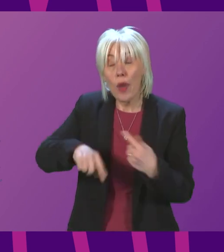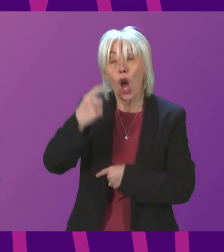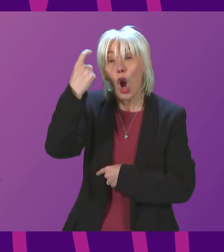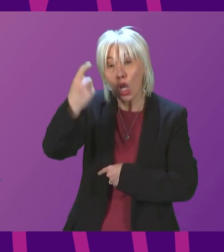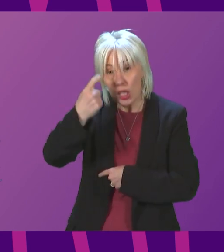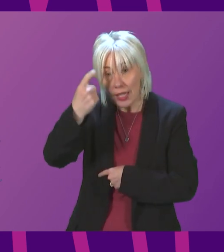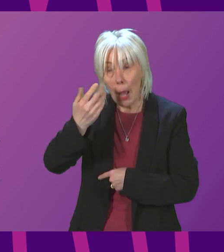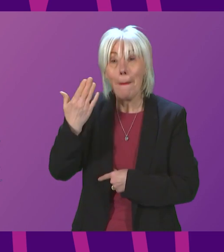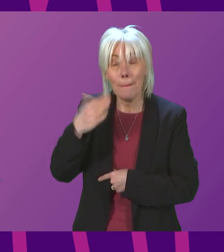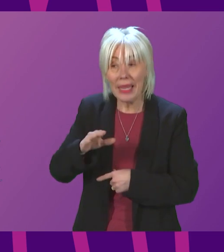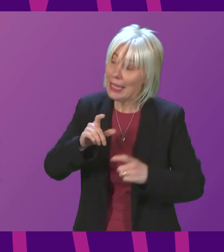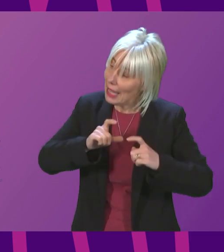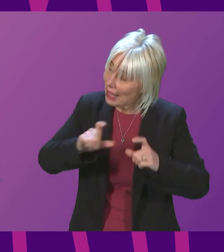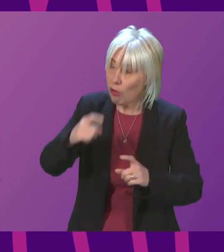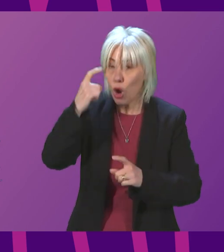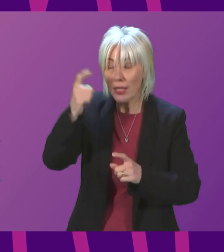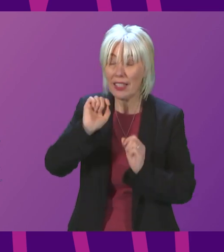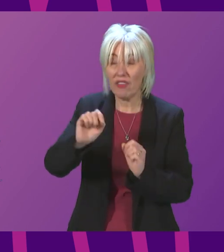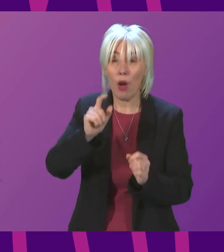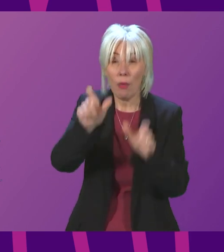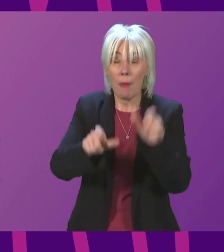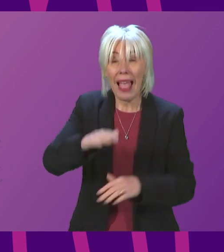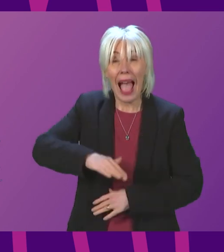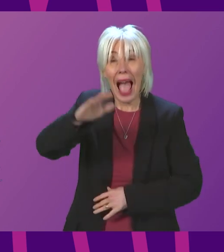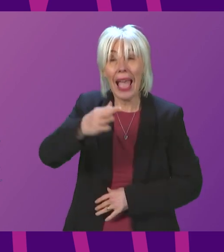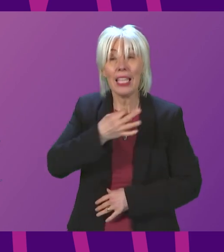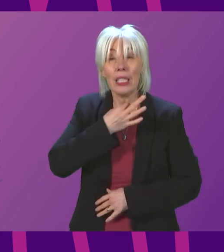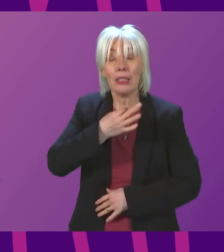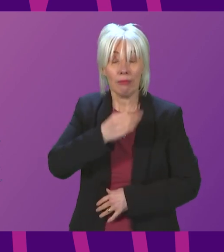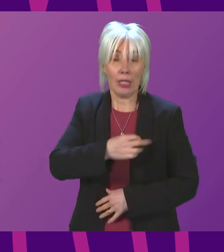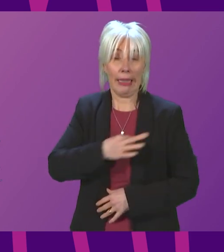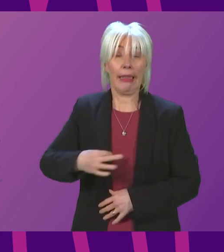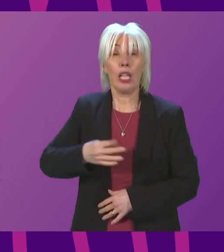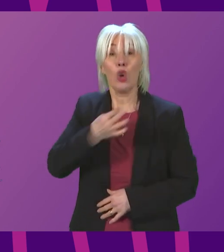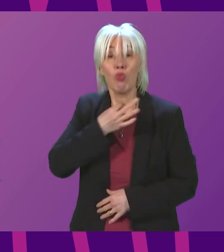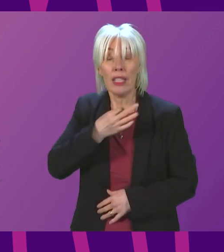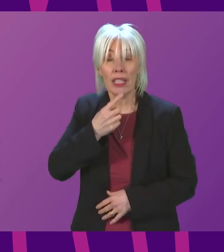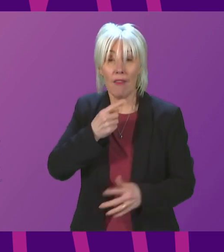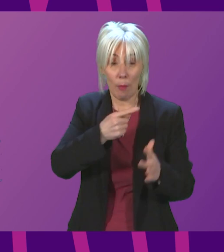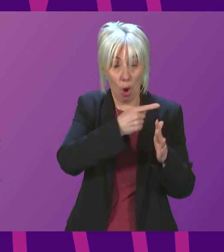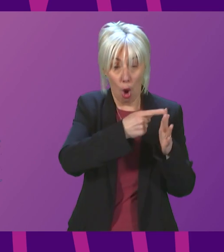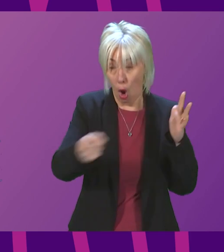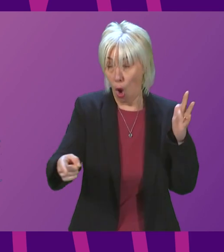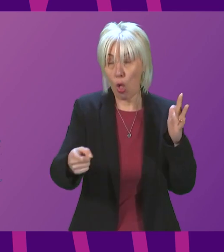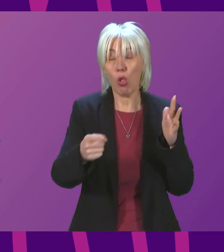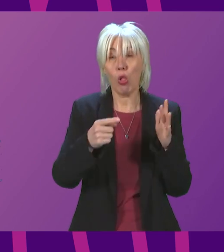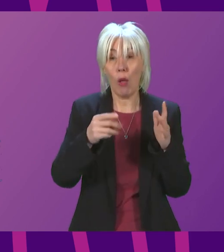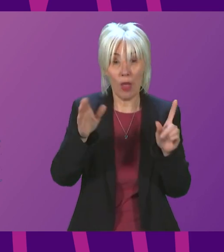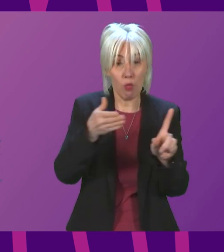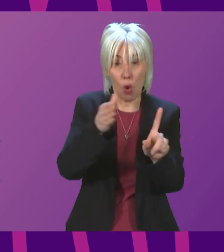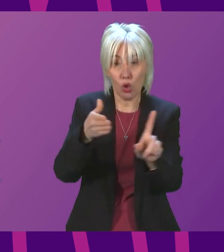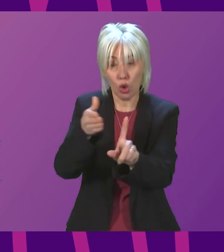considered and will continue to consider people at the highest clinical risk in every strand of the phased approach we're taking to